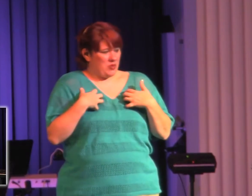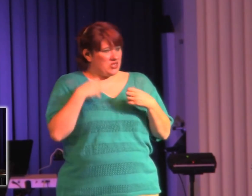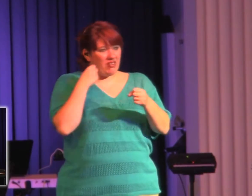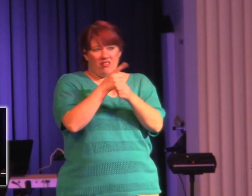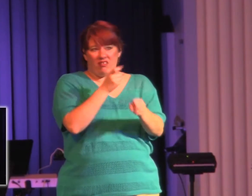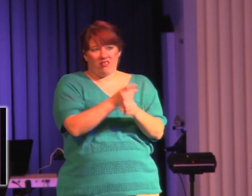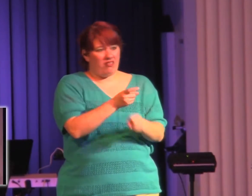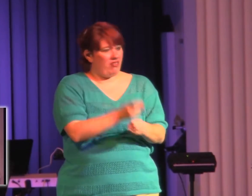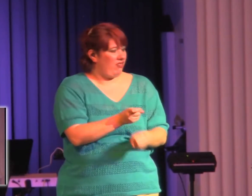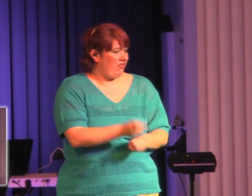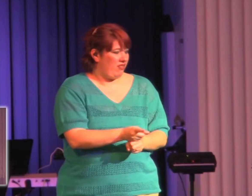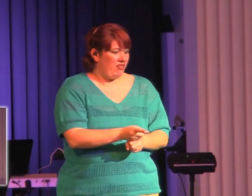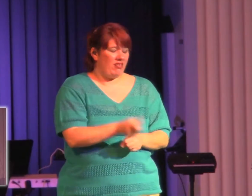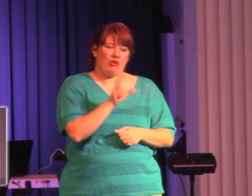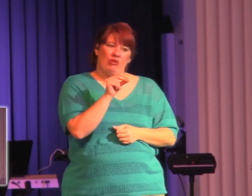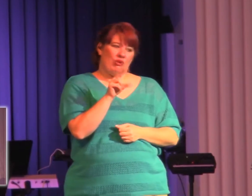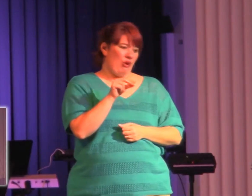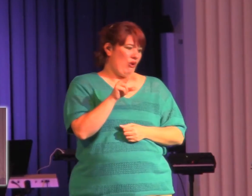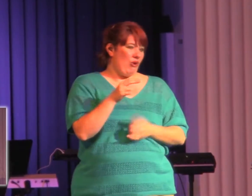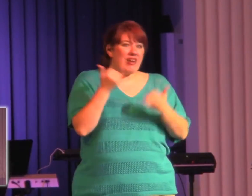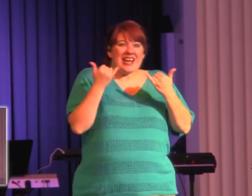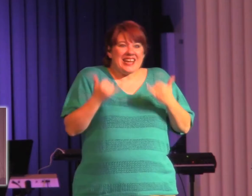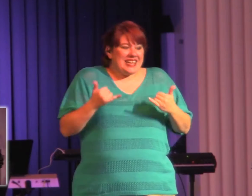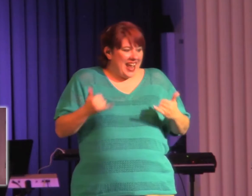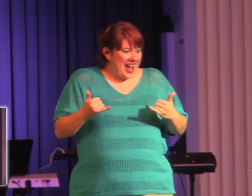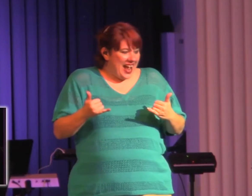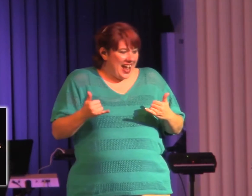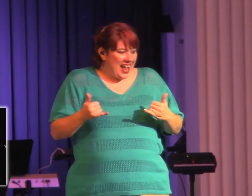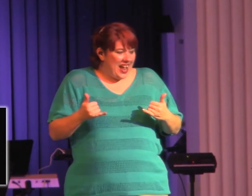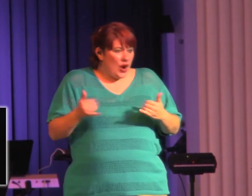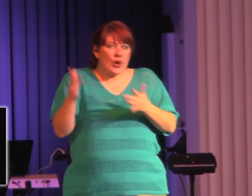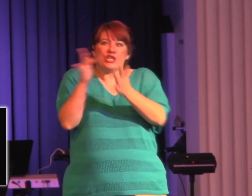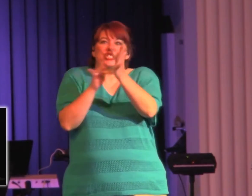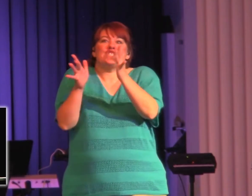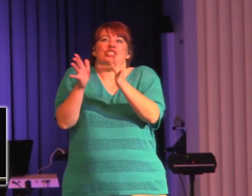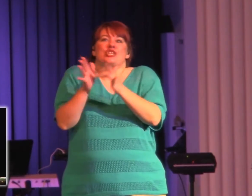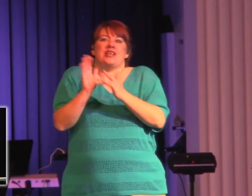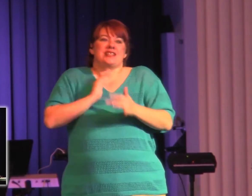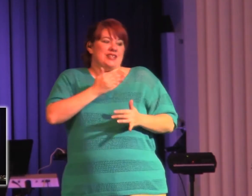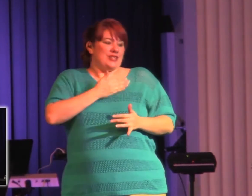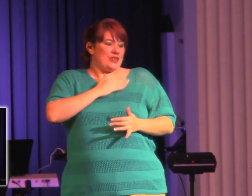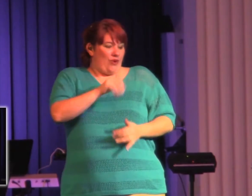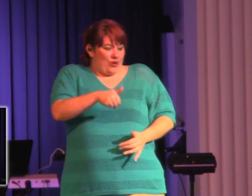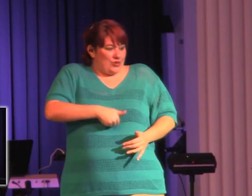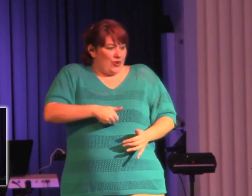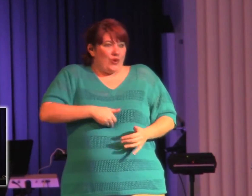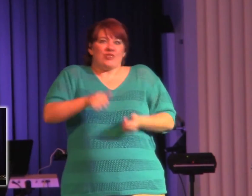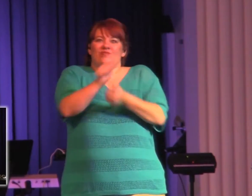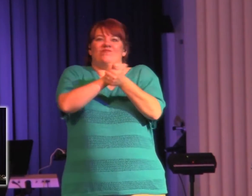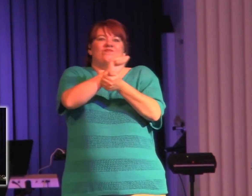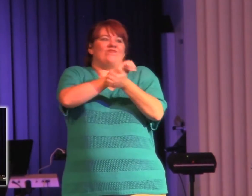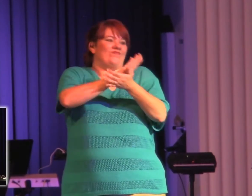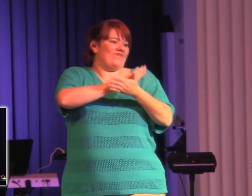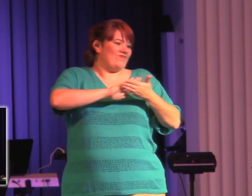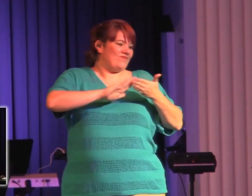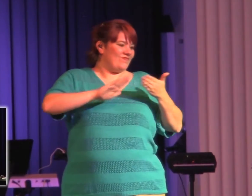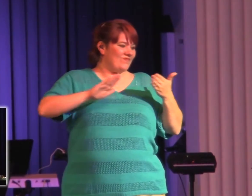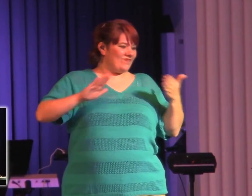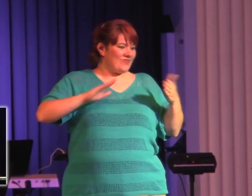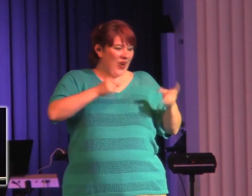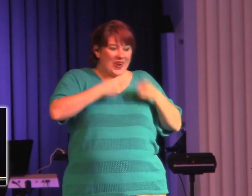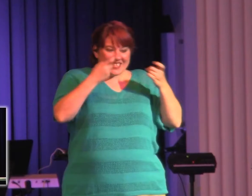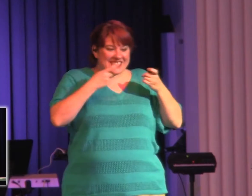souls and our spirits clean before the Lord and stand before him right anew, born again, an